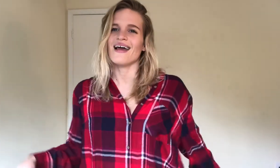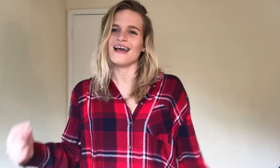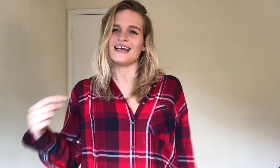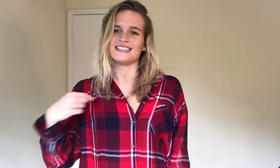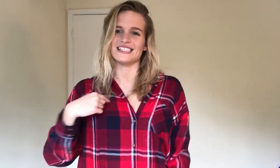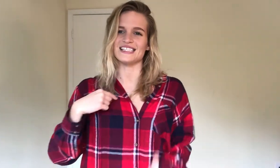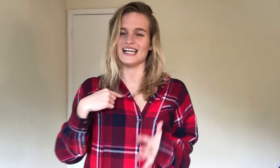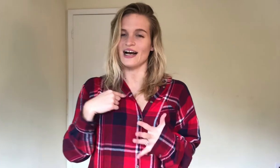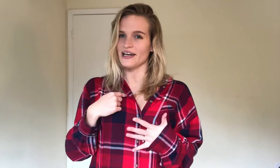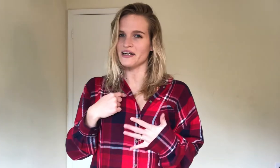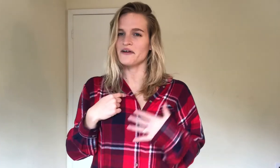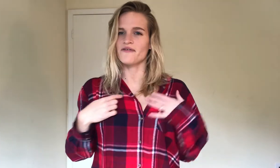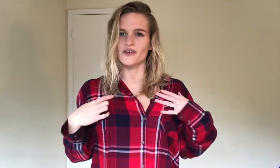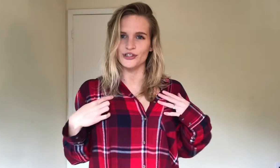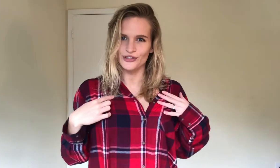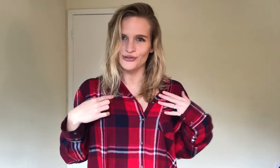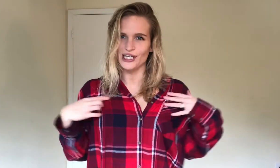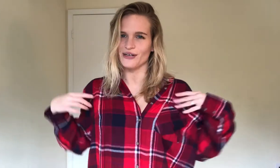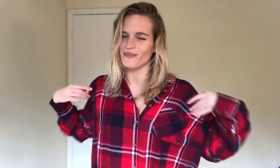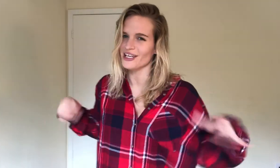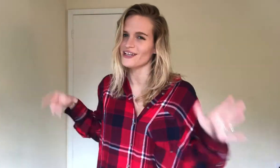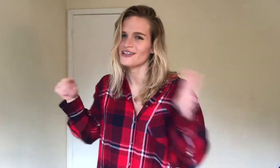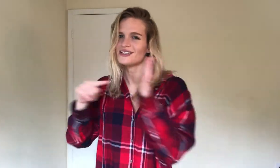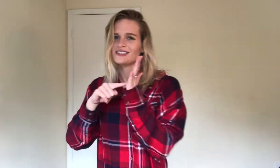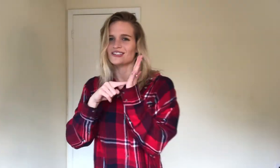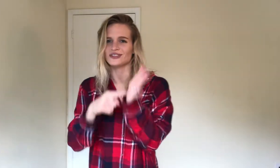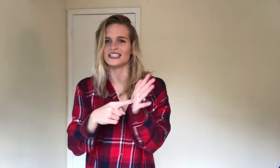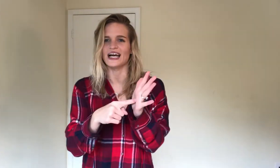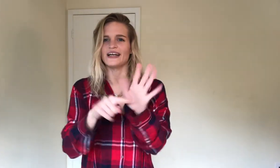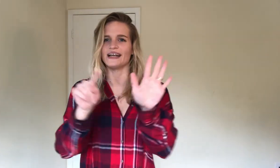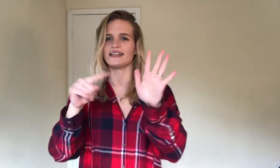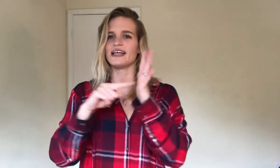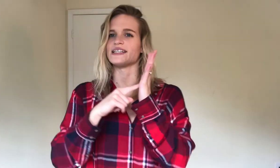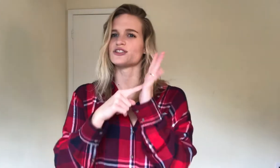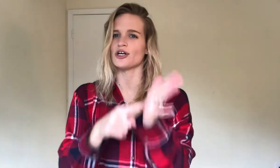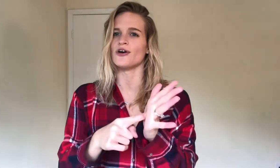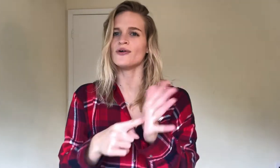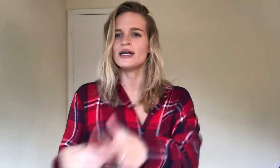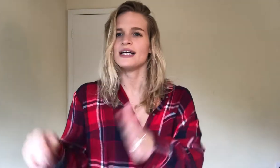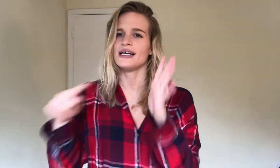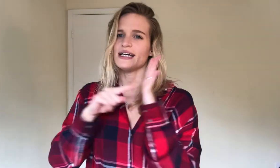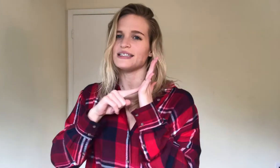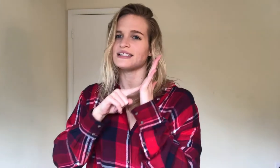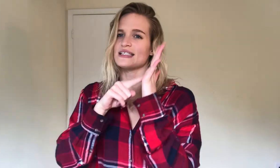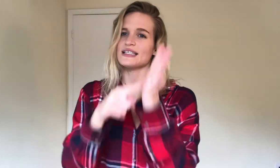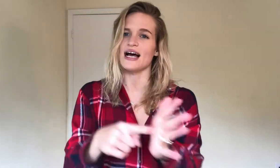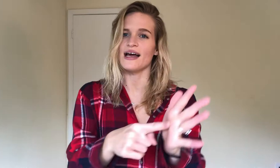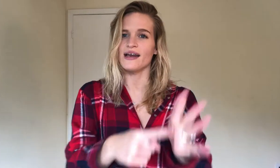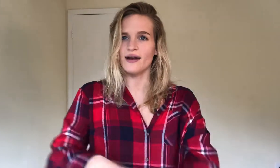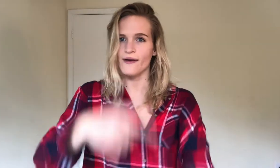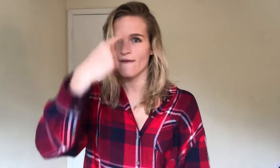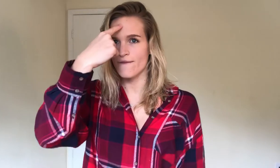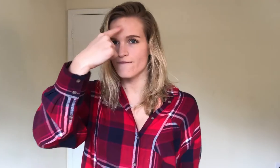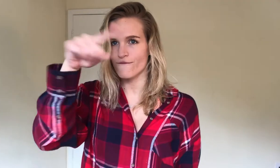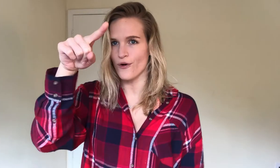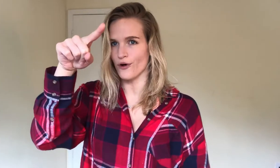It's a sign for you and me. So sign, I did like, show. It's a sign for,